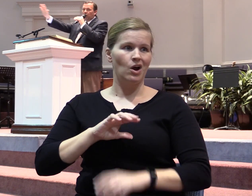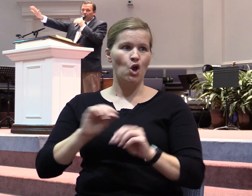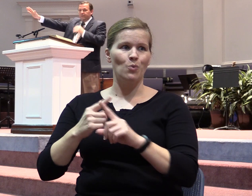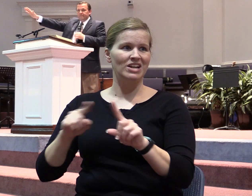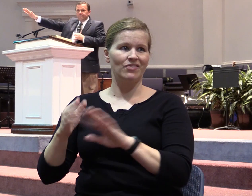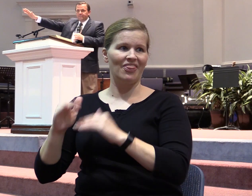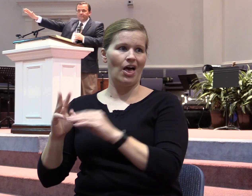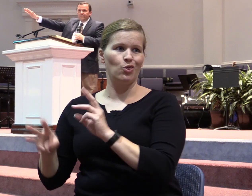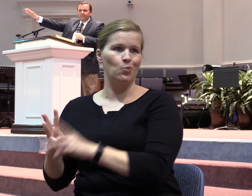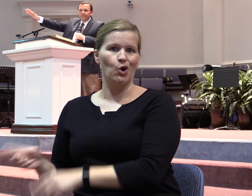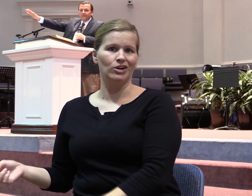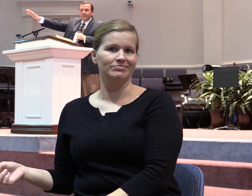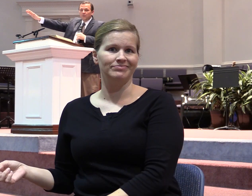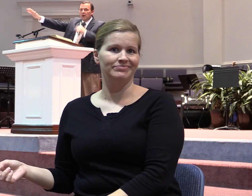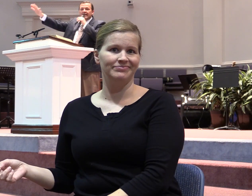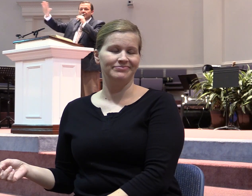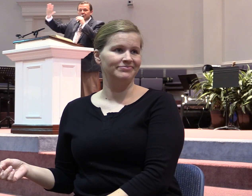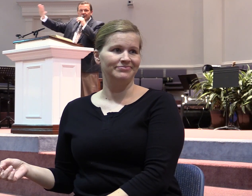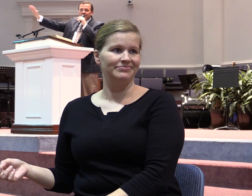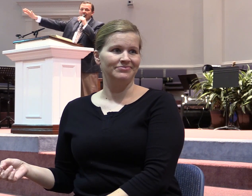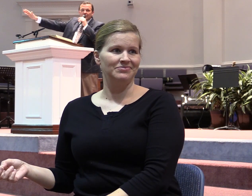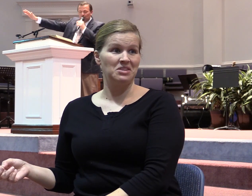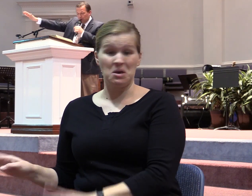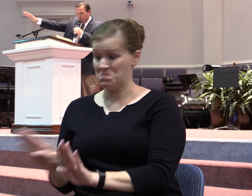world. We're acting just like the world.